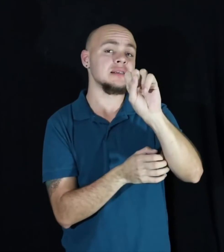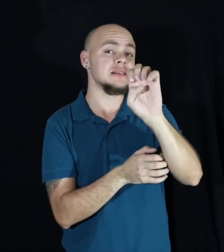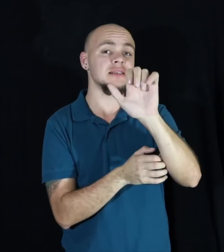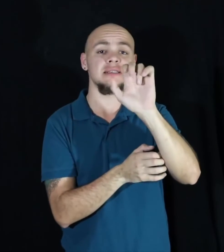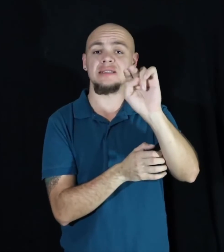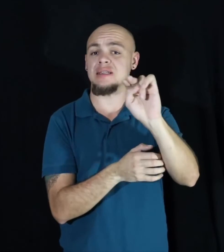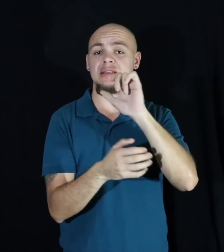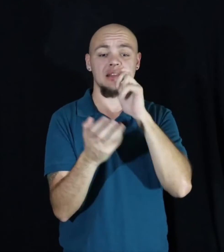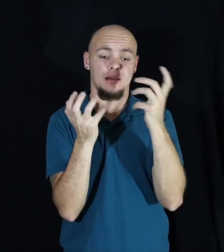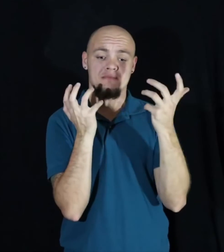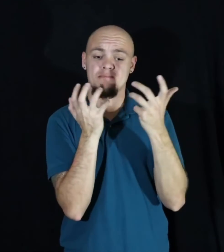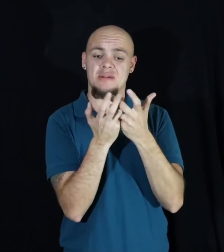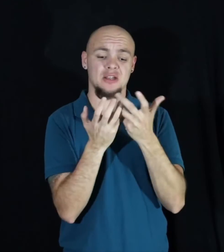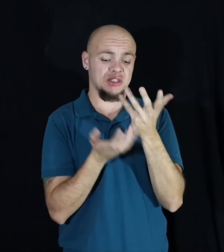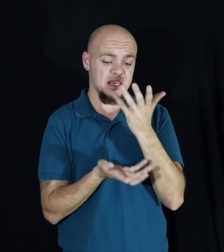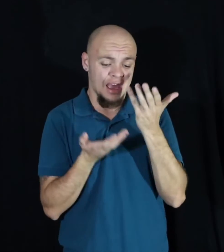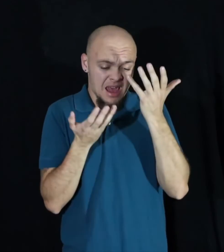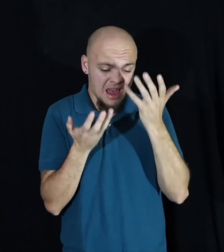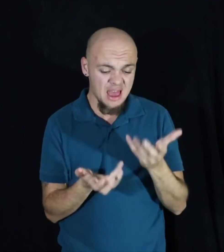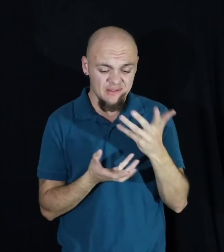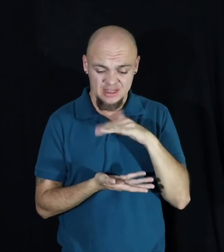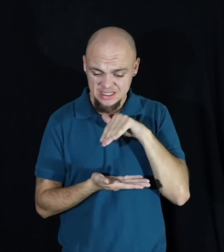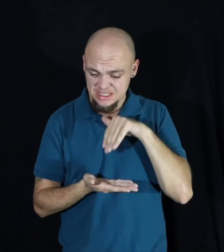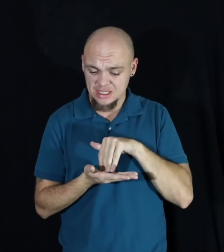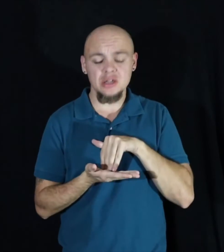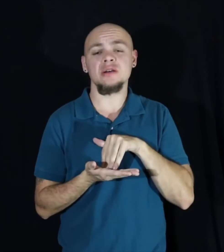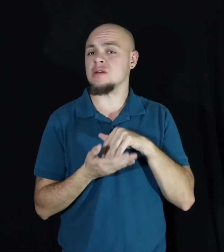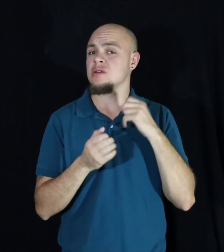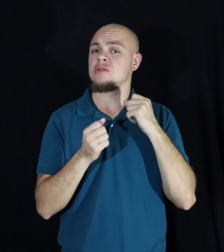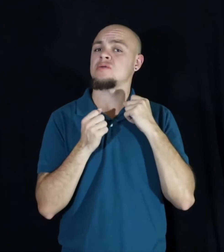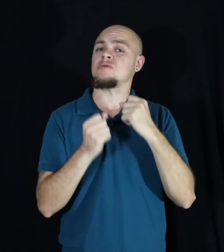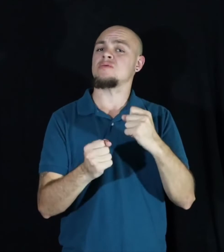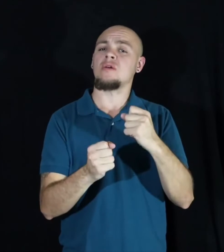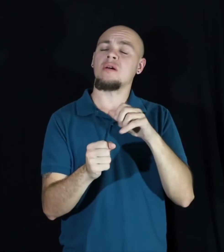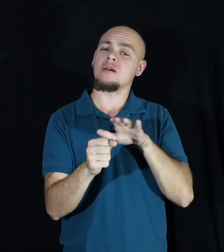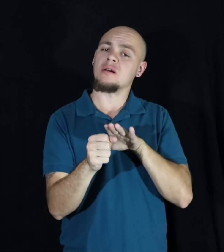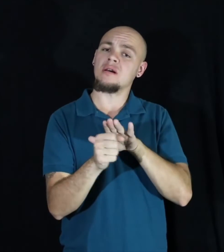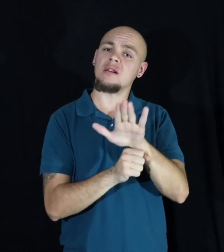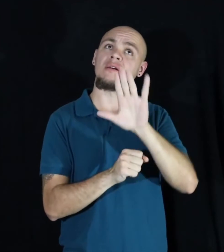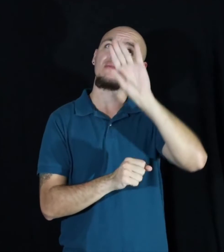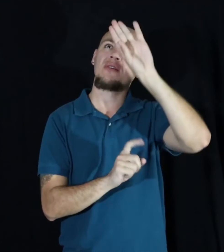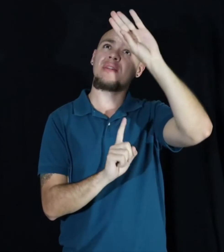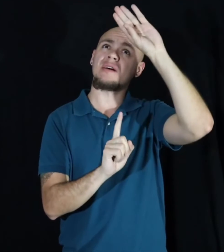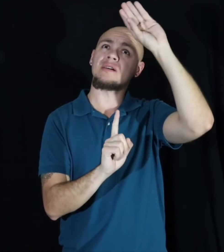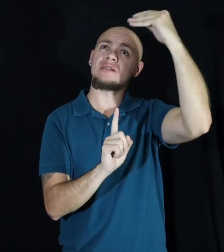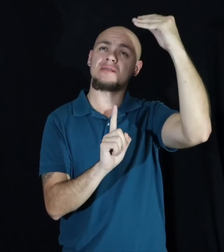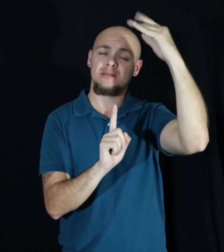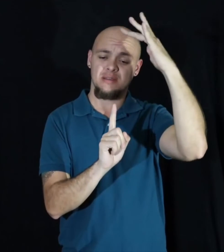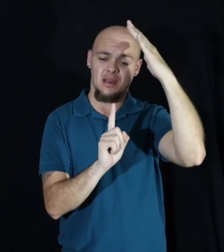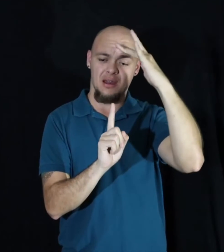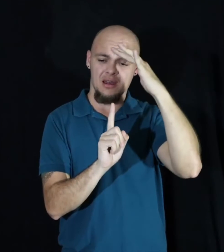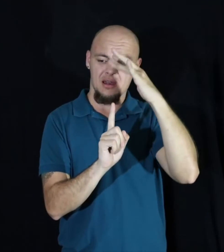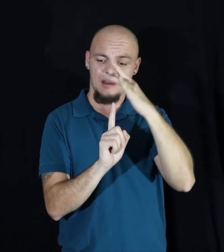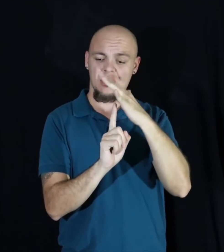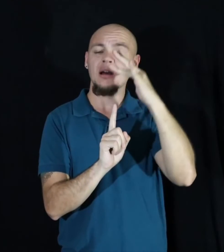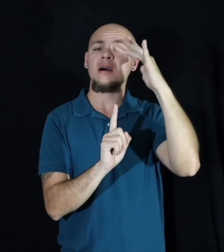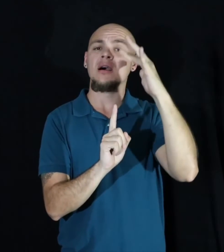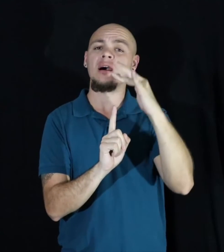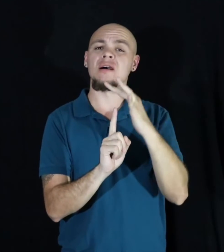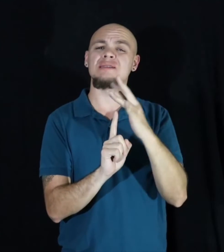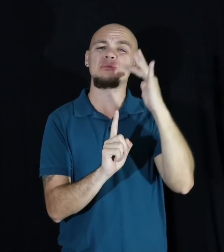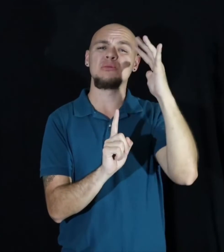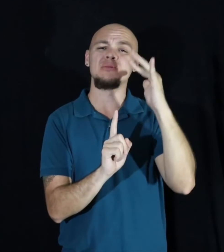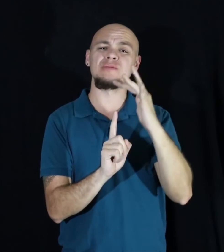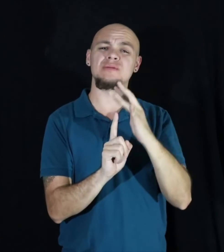heavy centers, they're not always strong enough for the sun. So sometimes